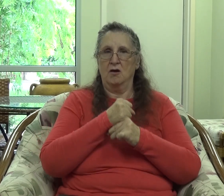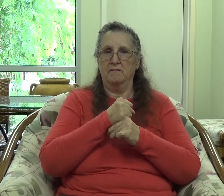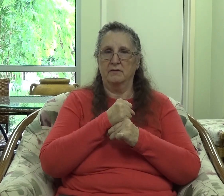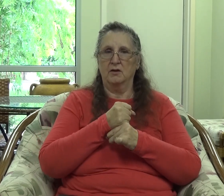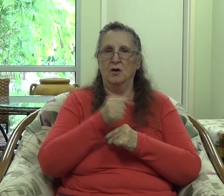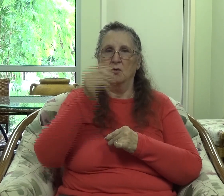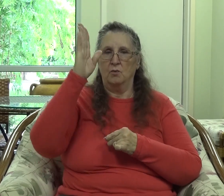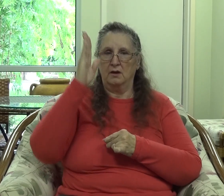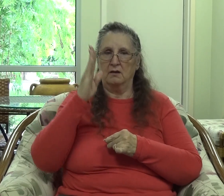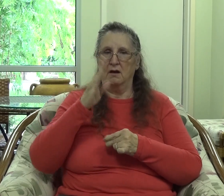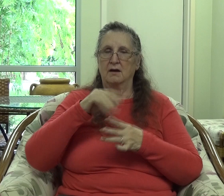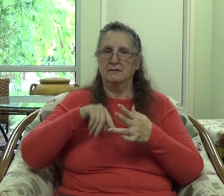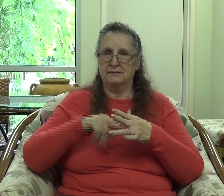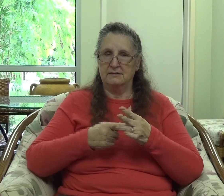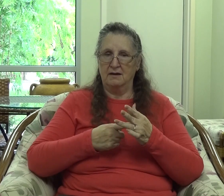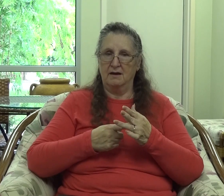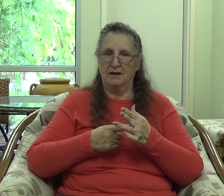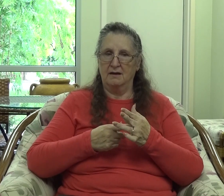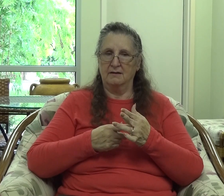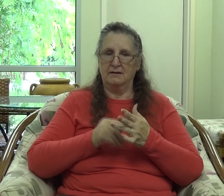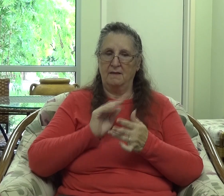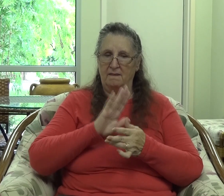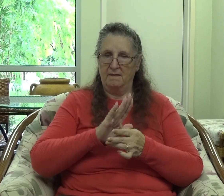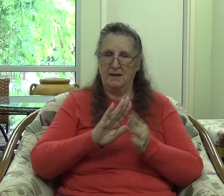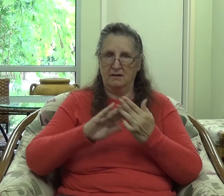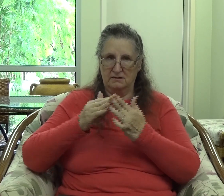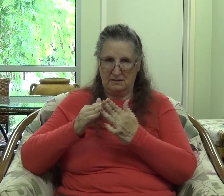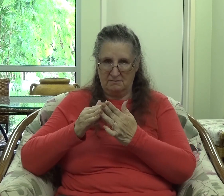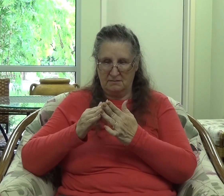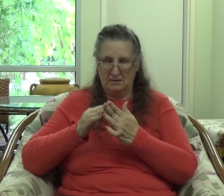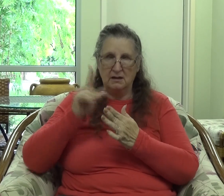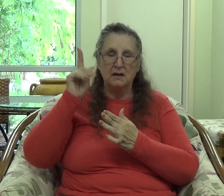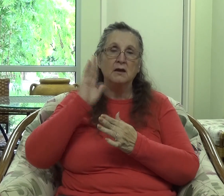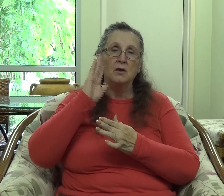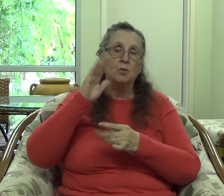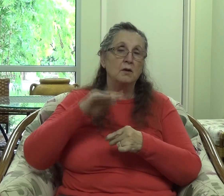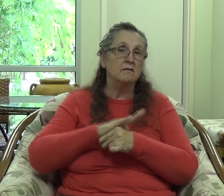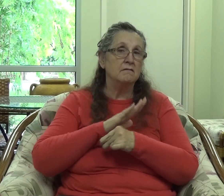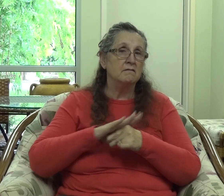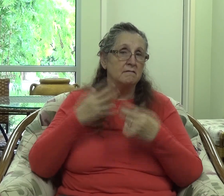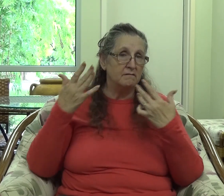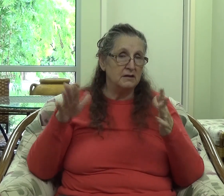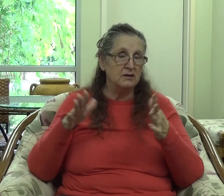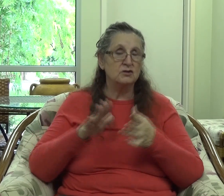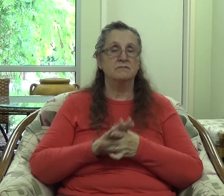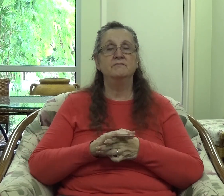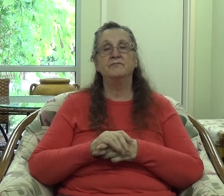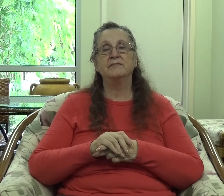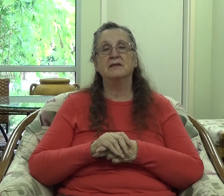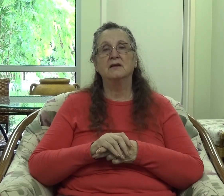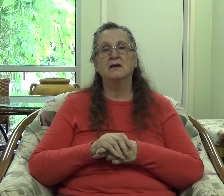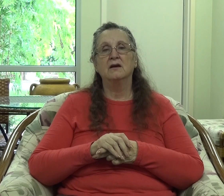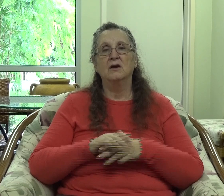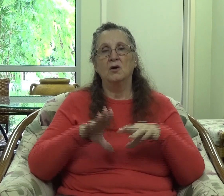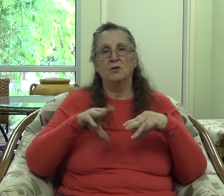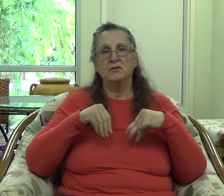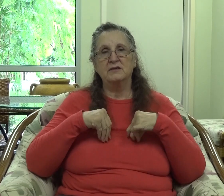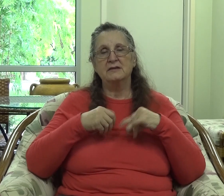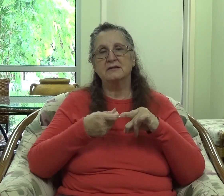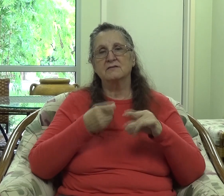started there in their town that he will finish it. So when I received this from the Lord, I heard